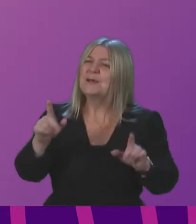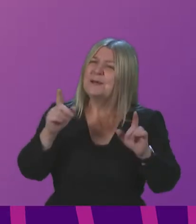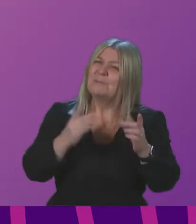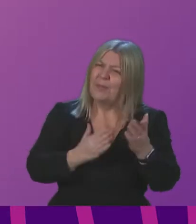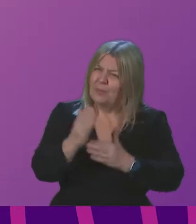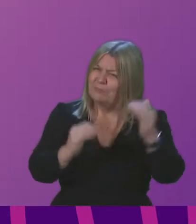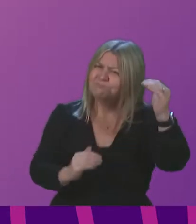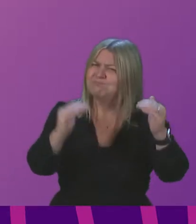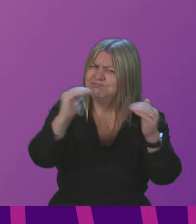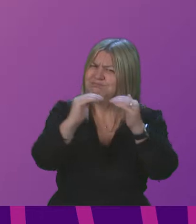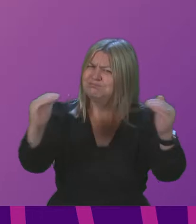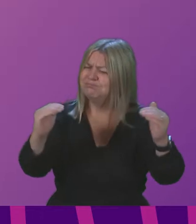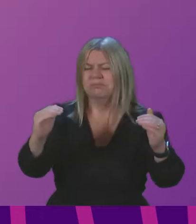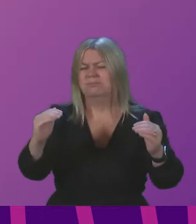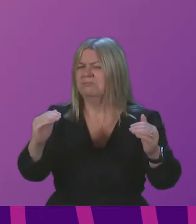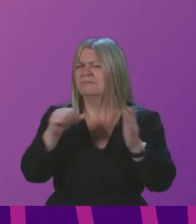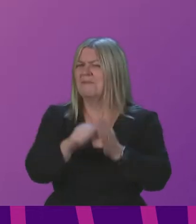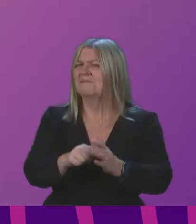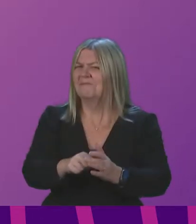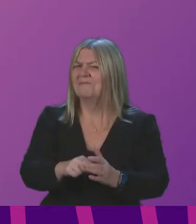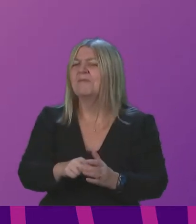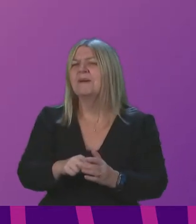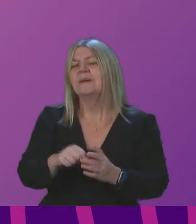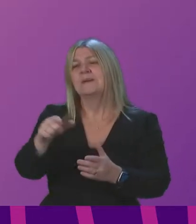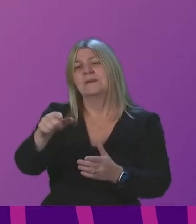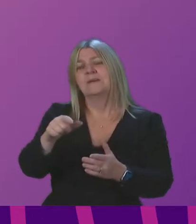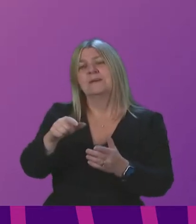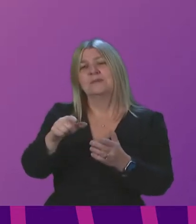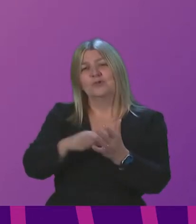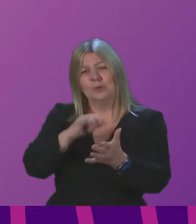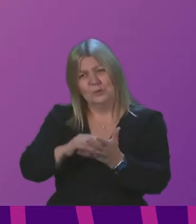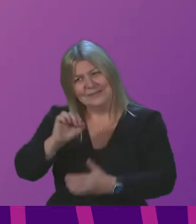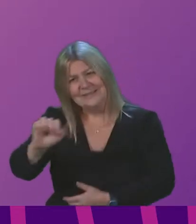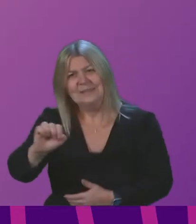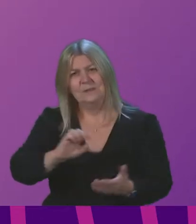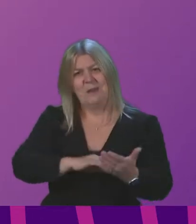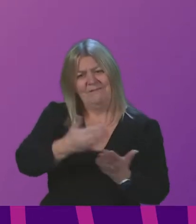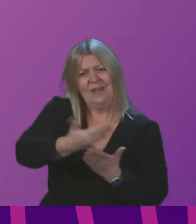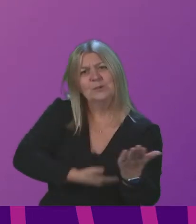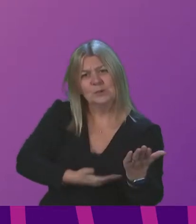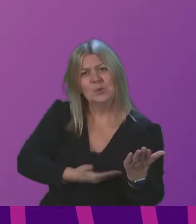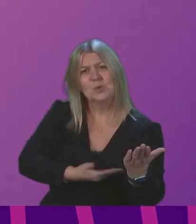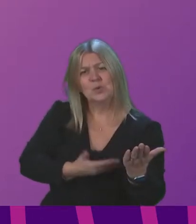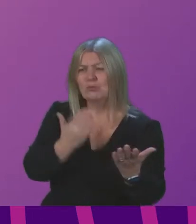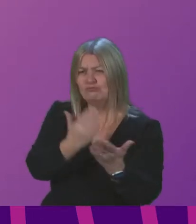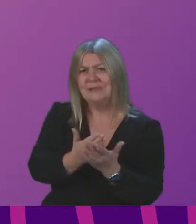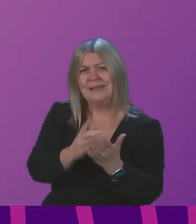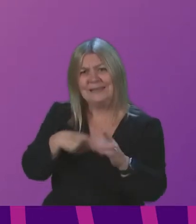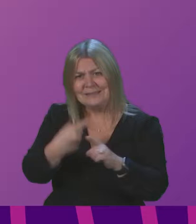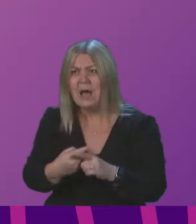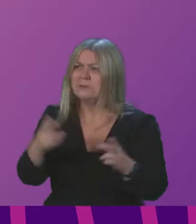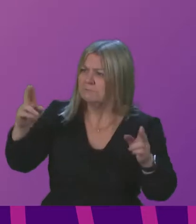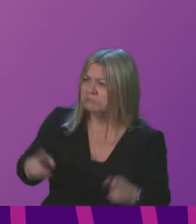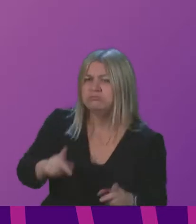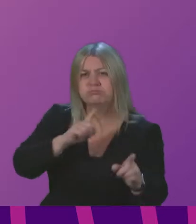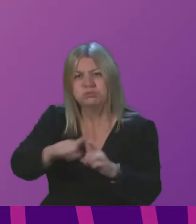was an election where Mr Swinney's party stood on a manifesto of regressive taxation and they have not been allies